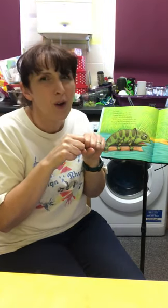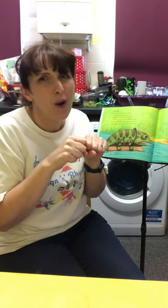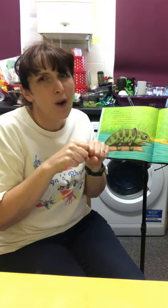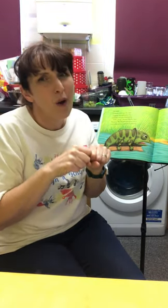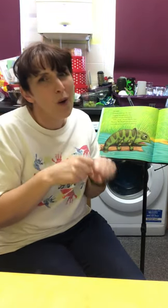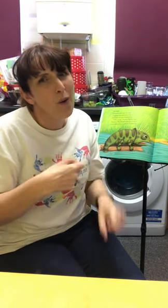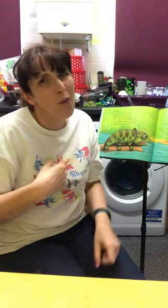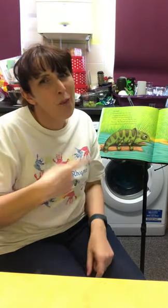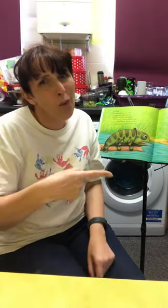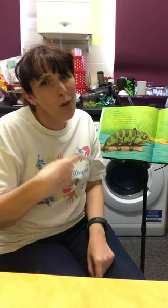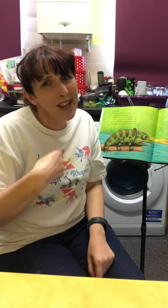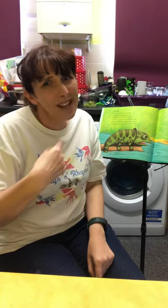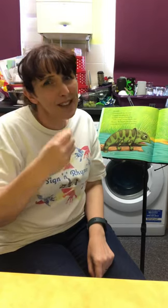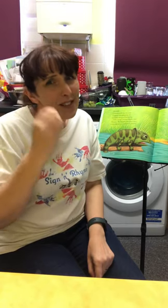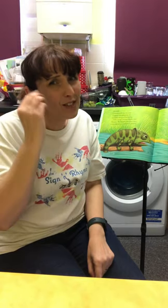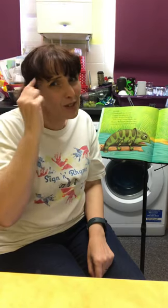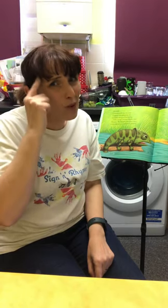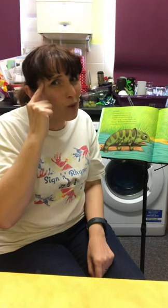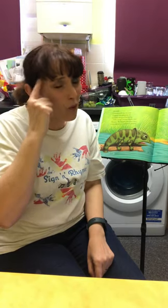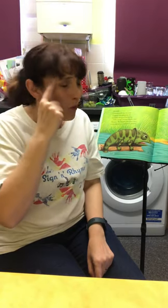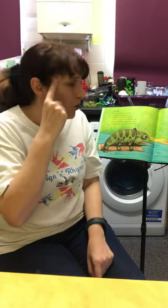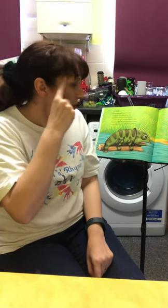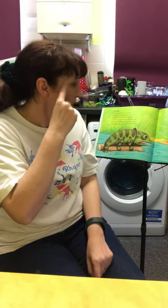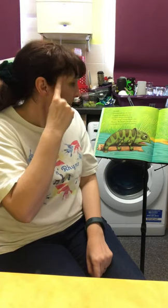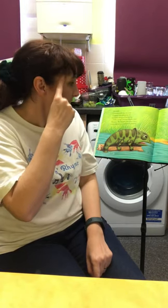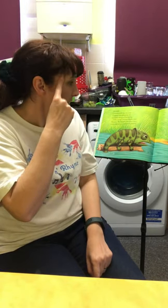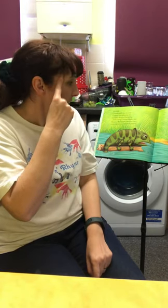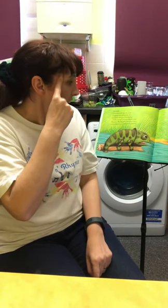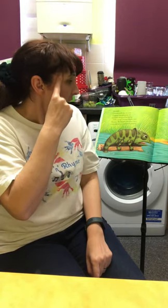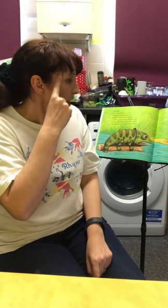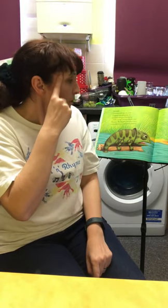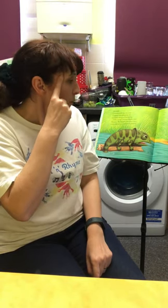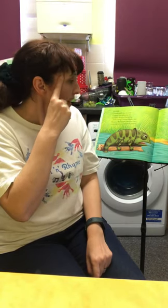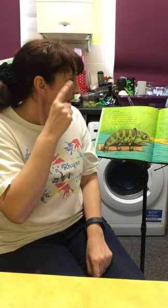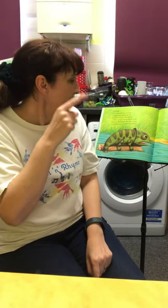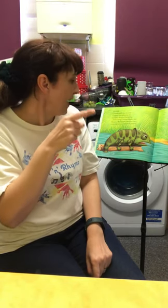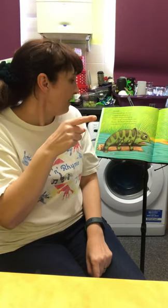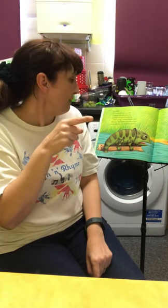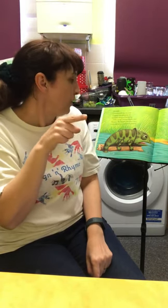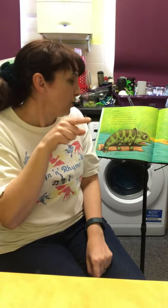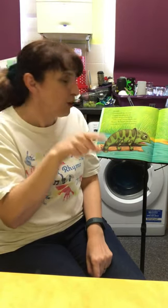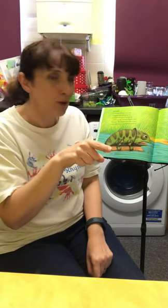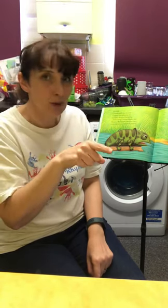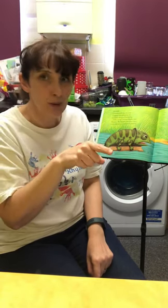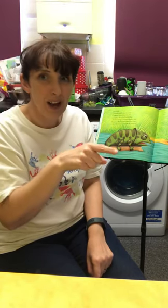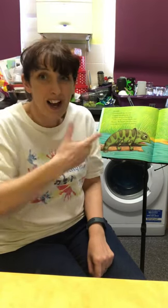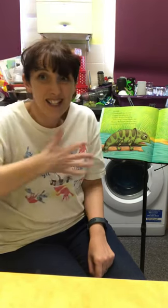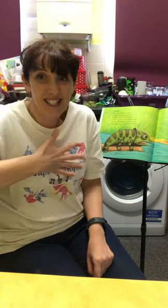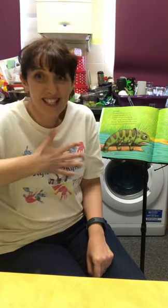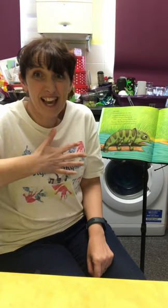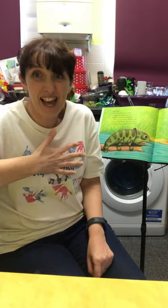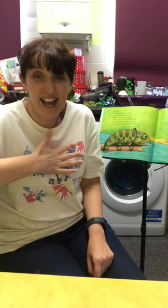We thought if we gave you a scare,